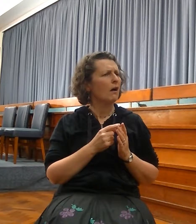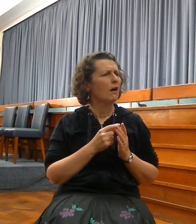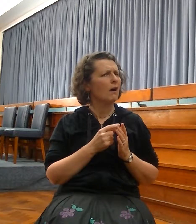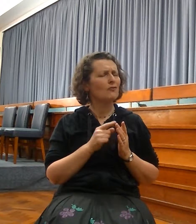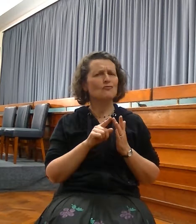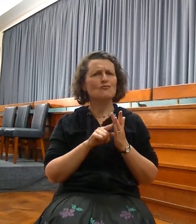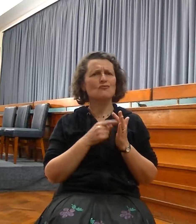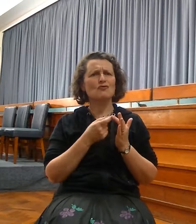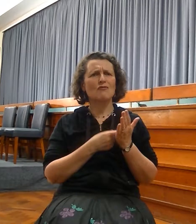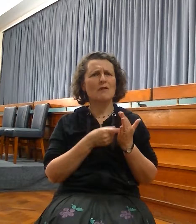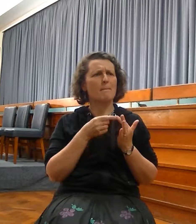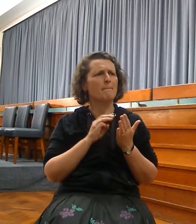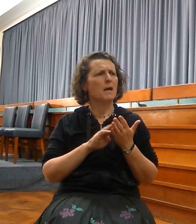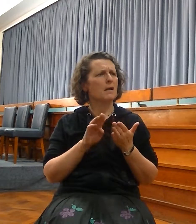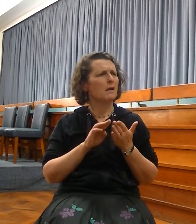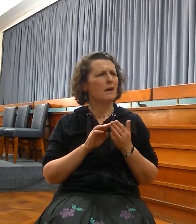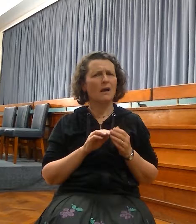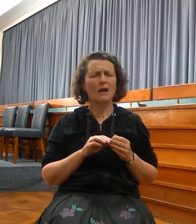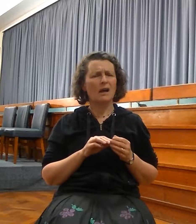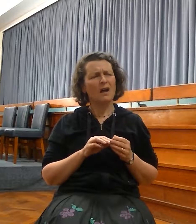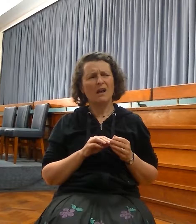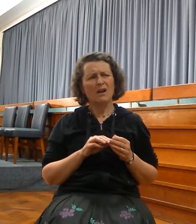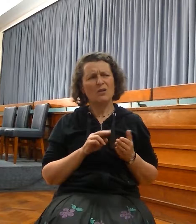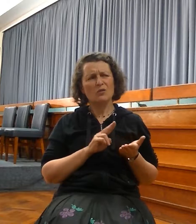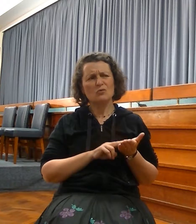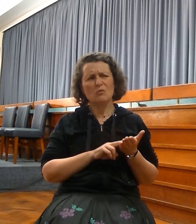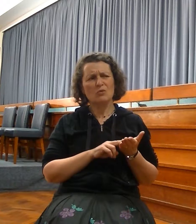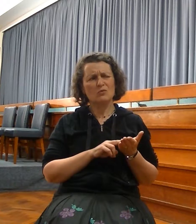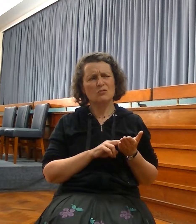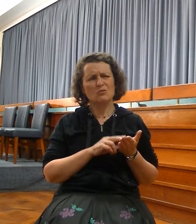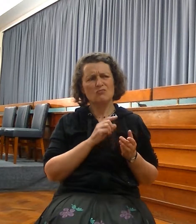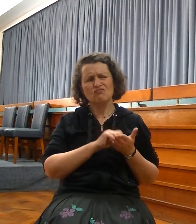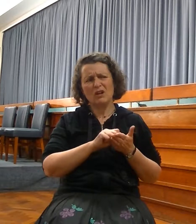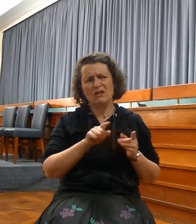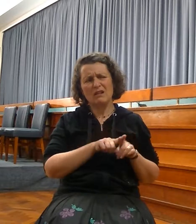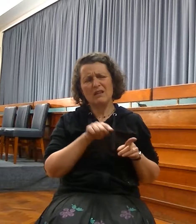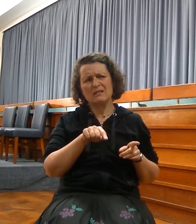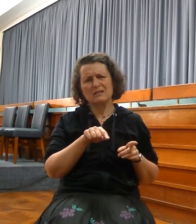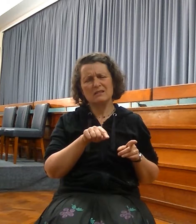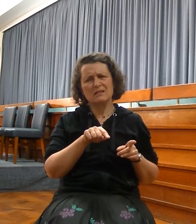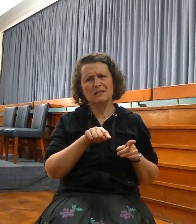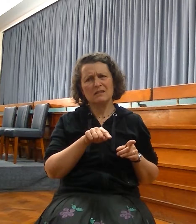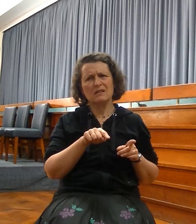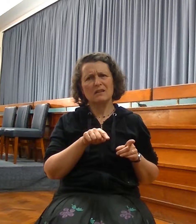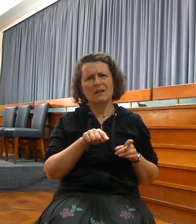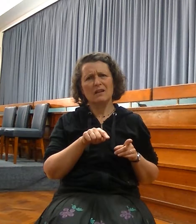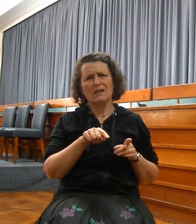extraordinary thing from God. He introduced it by saying it was unique. He concludes it by saying